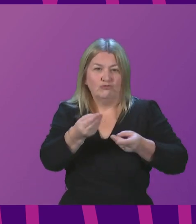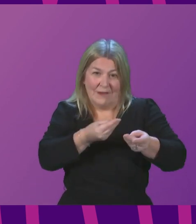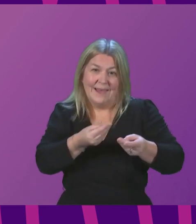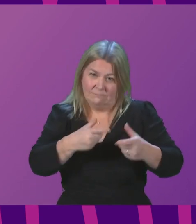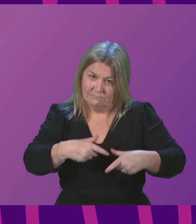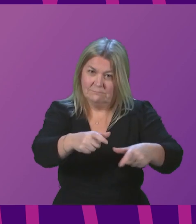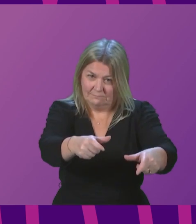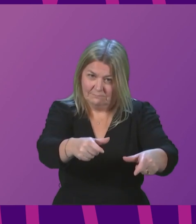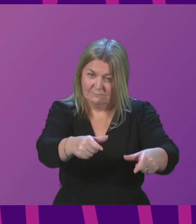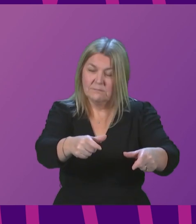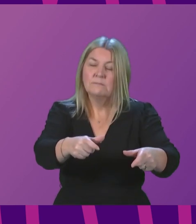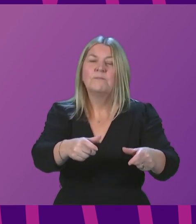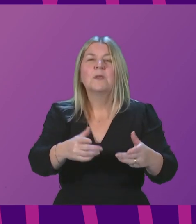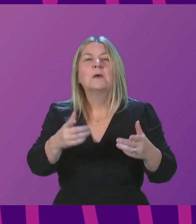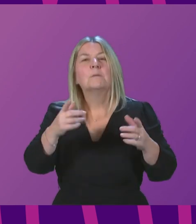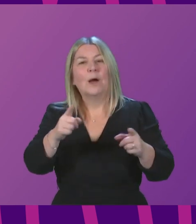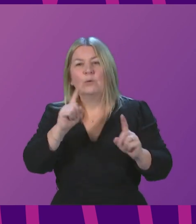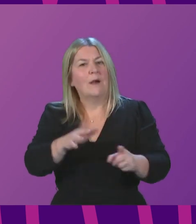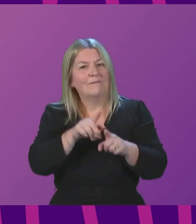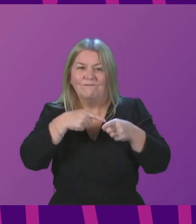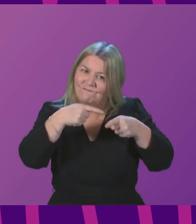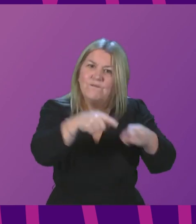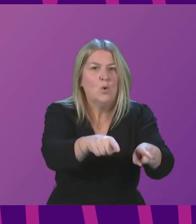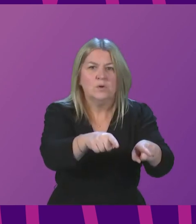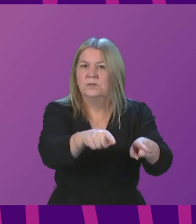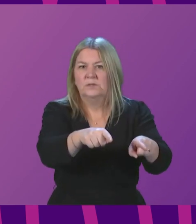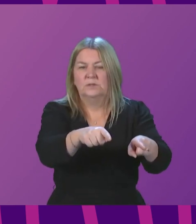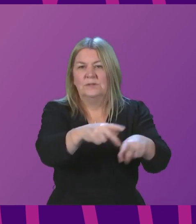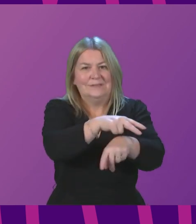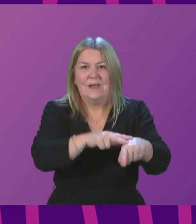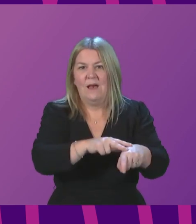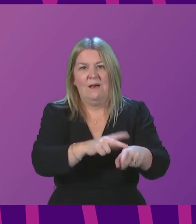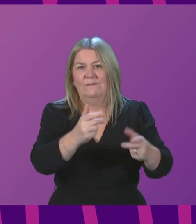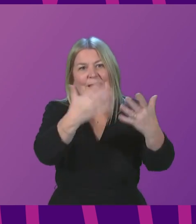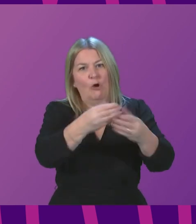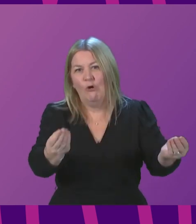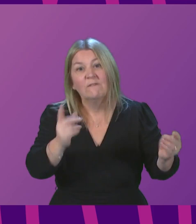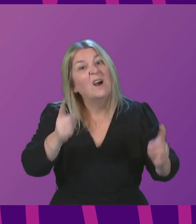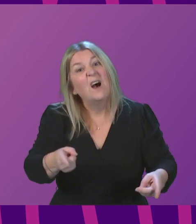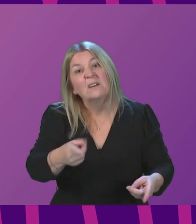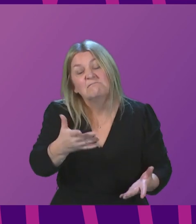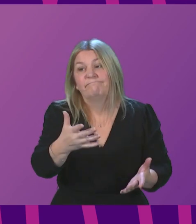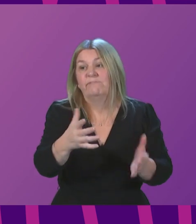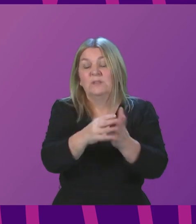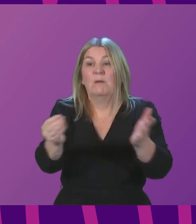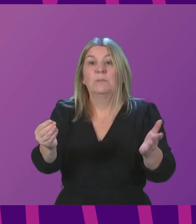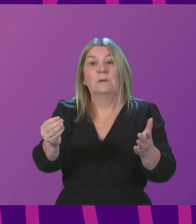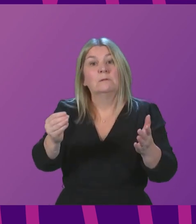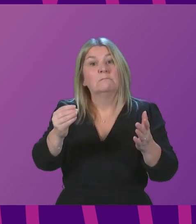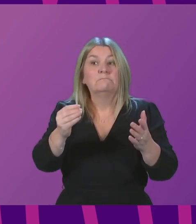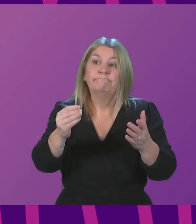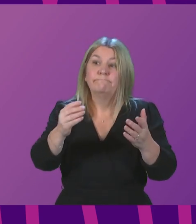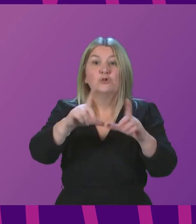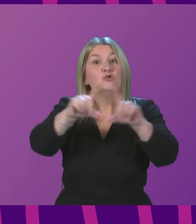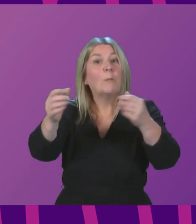does not allow us to do is insist that employees get a day off. So stores could have workers in stocking shelves, for example. And crucially,